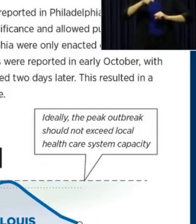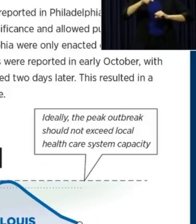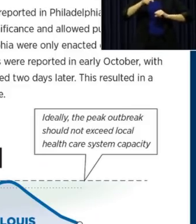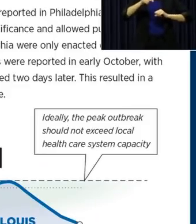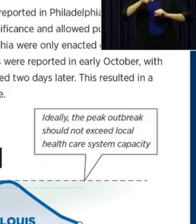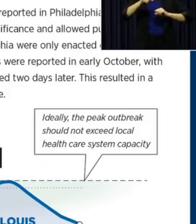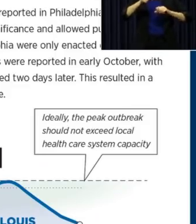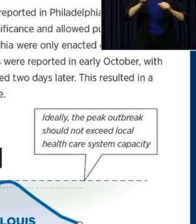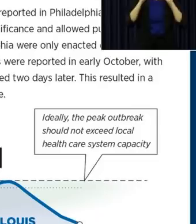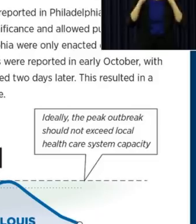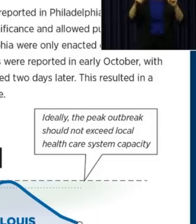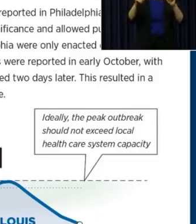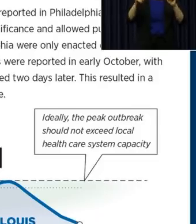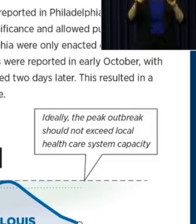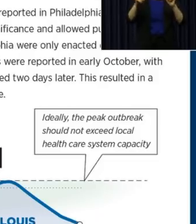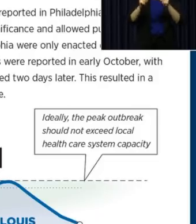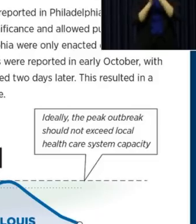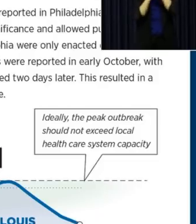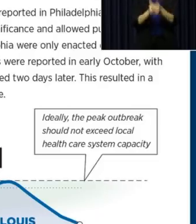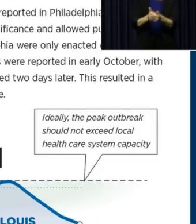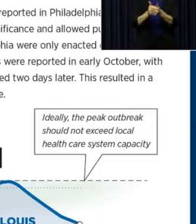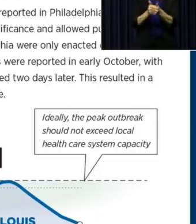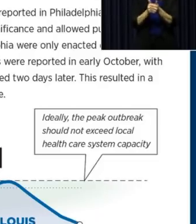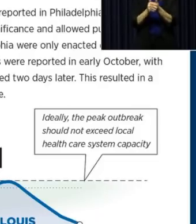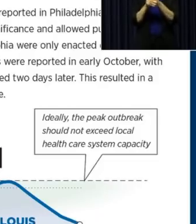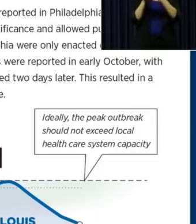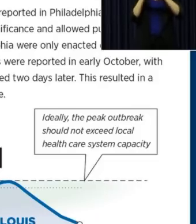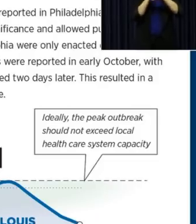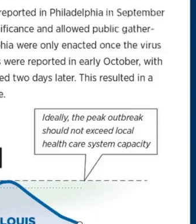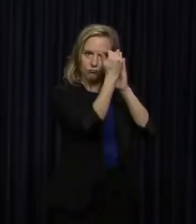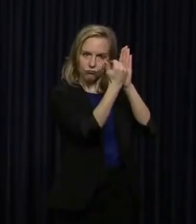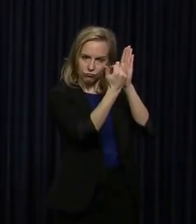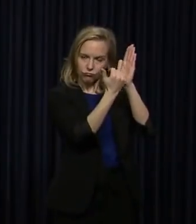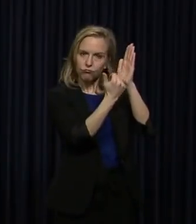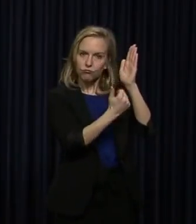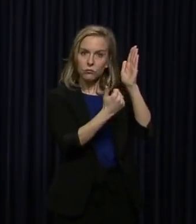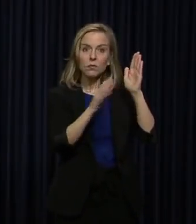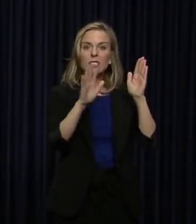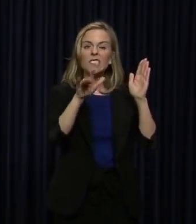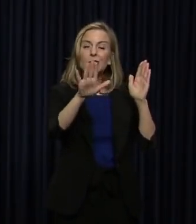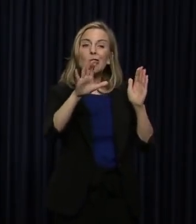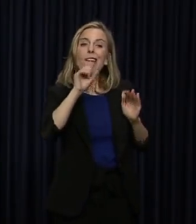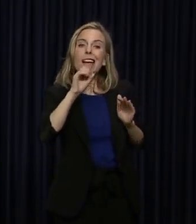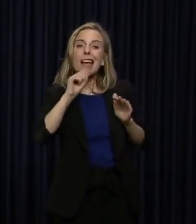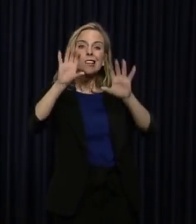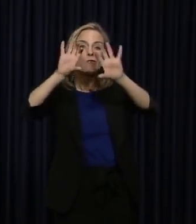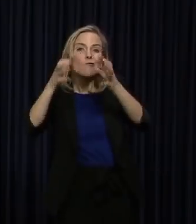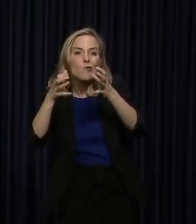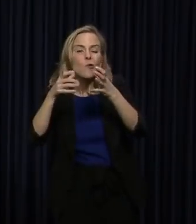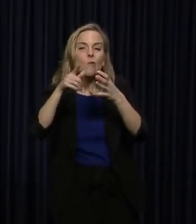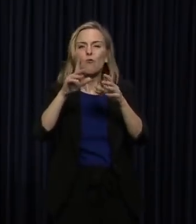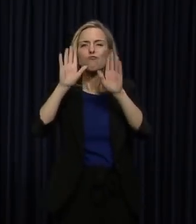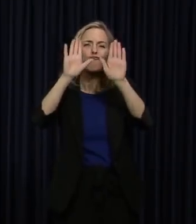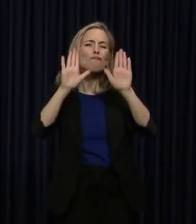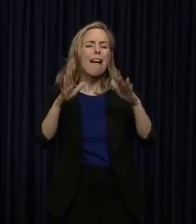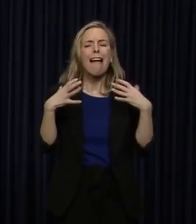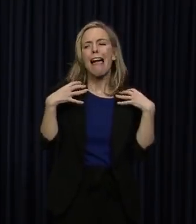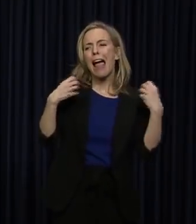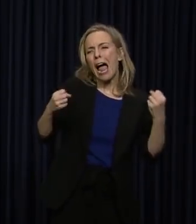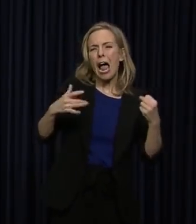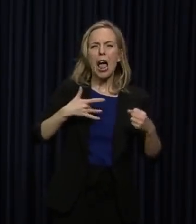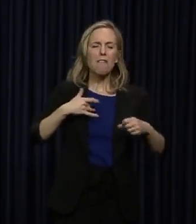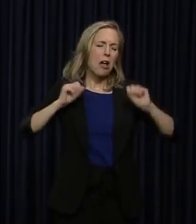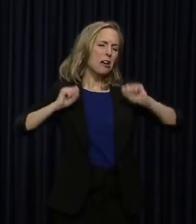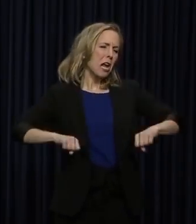that all of us are following the practices we need to. You may be in an age group. You may be in great health where you feel